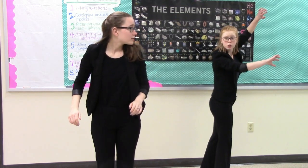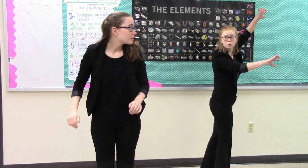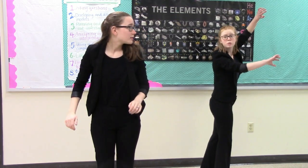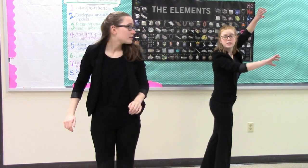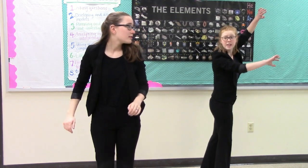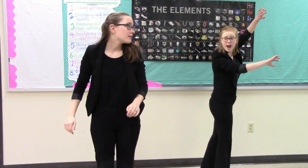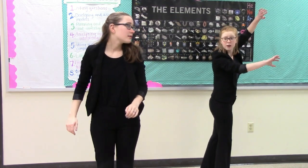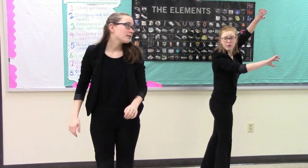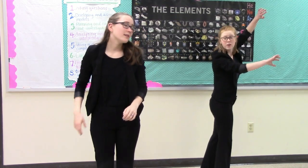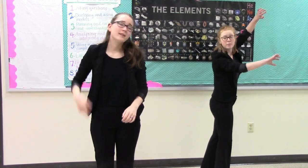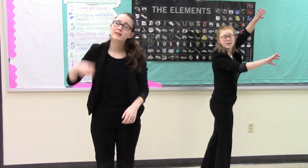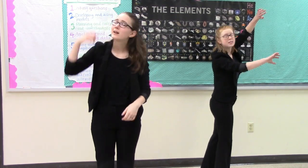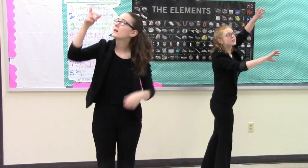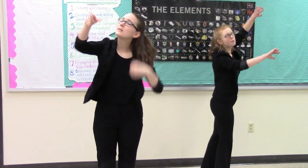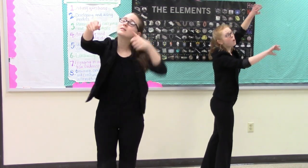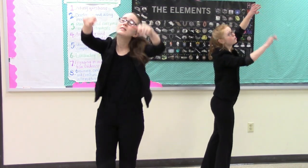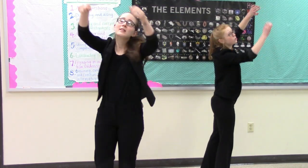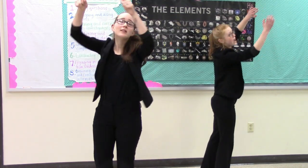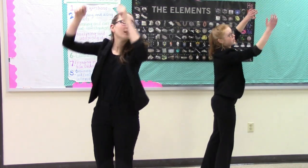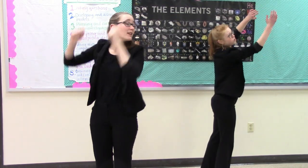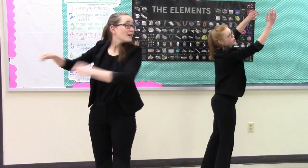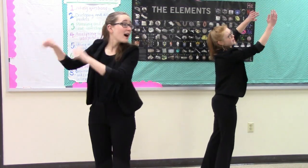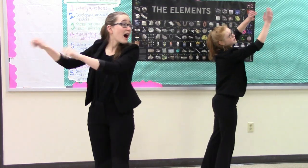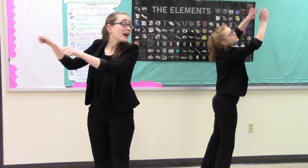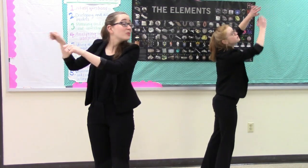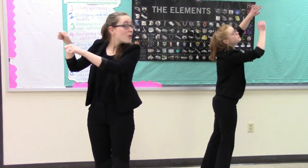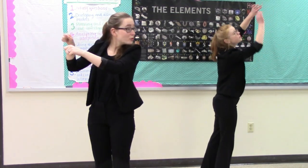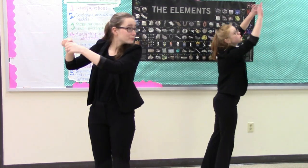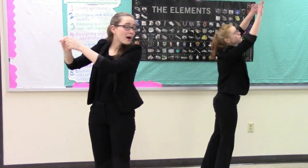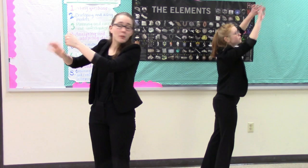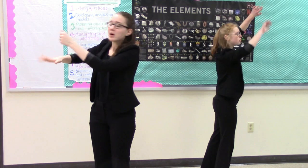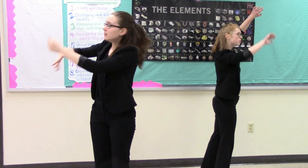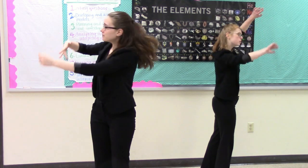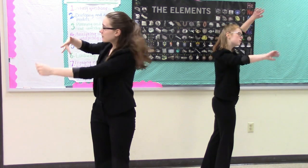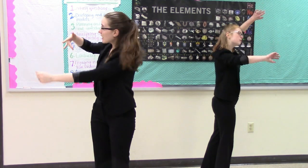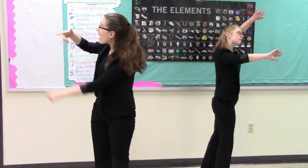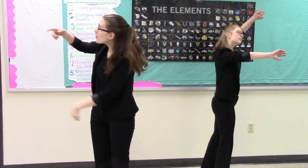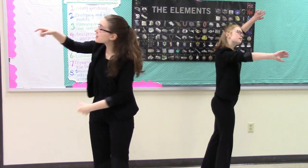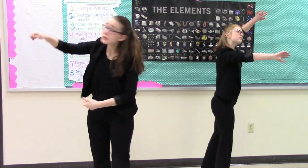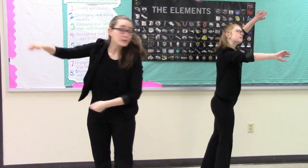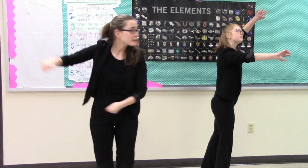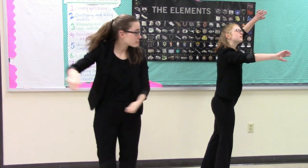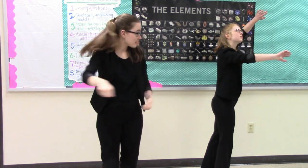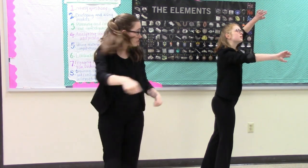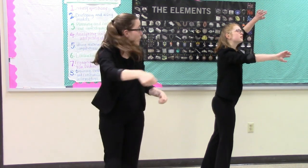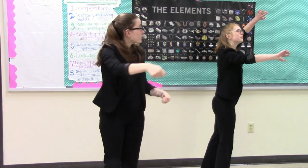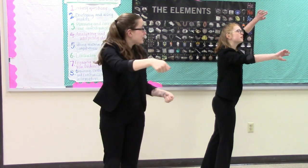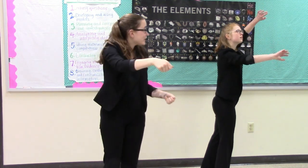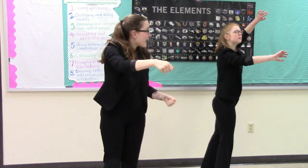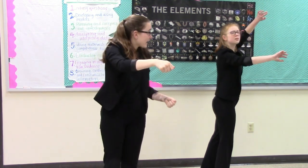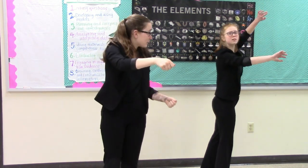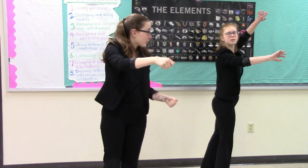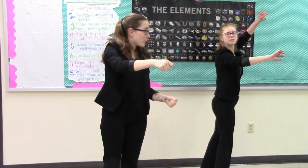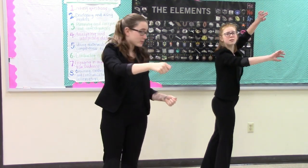you dare bury me in some old granny dress. I won't, Mama. How about the green dress you wore that I daddy proposed?